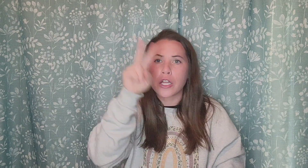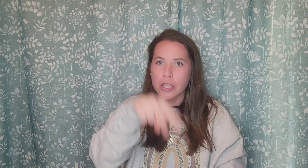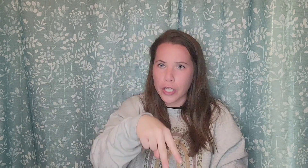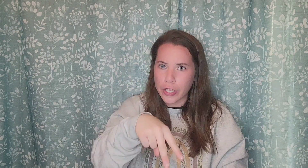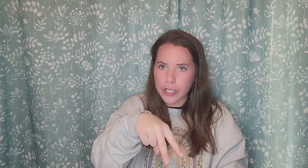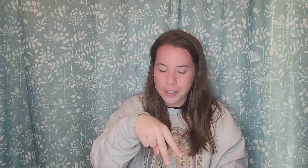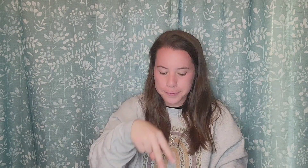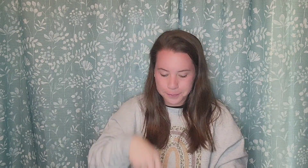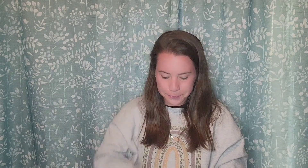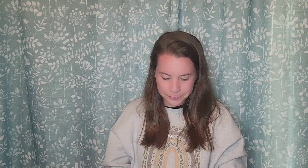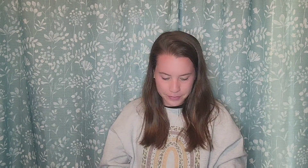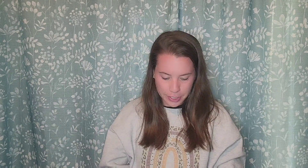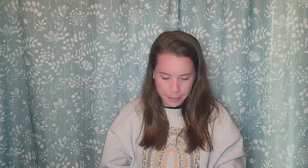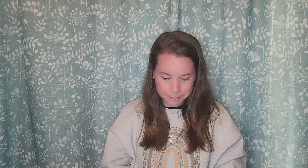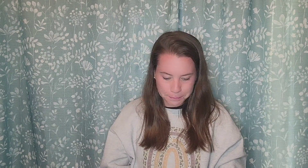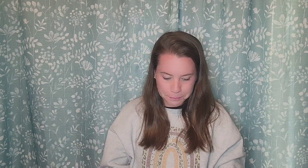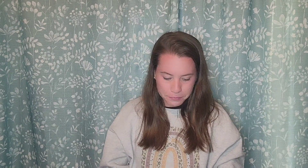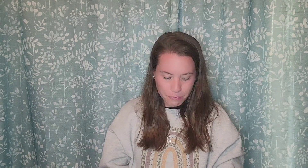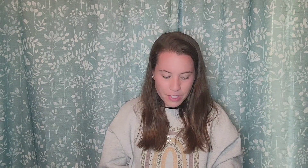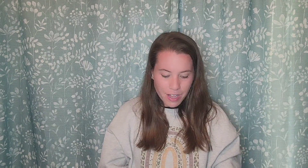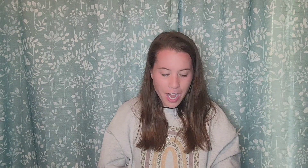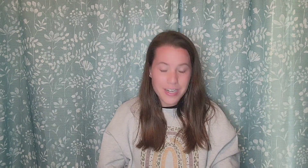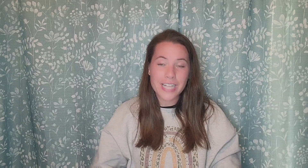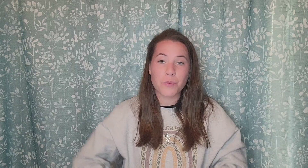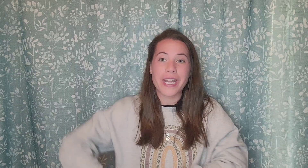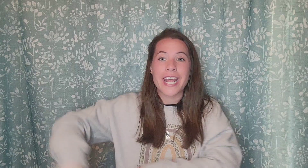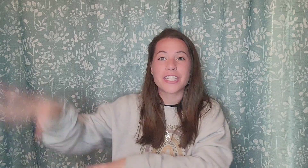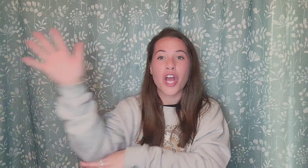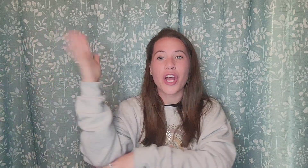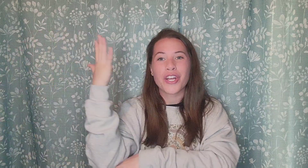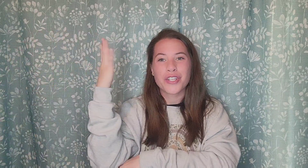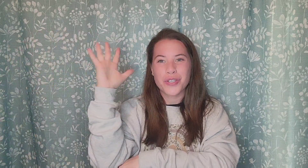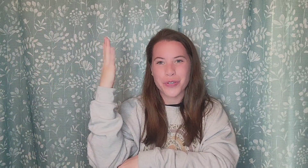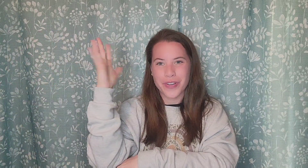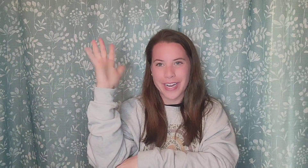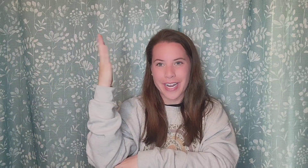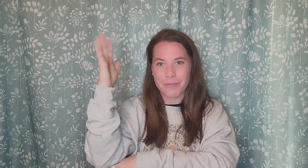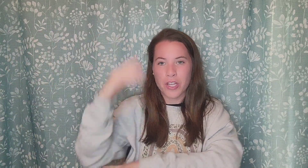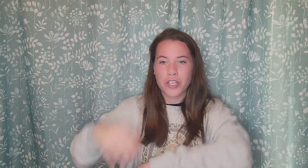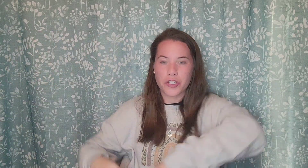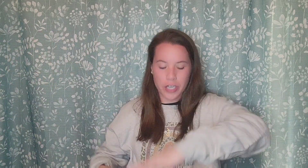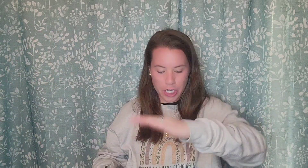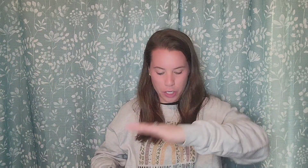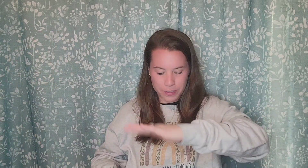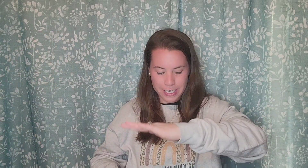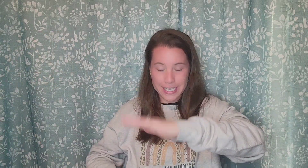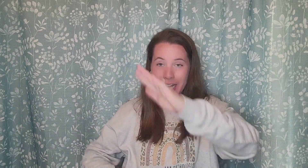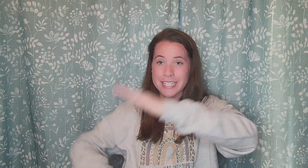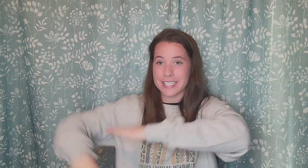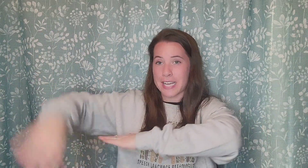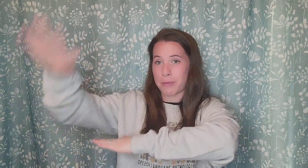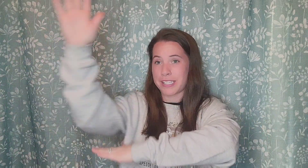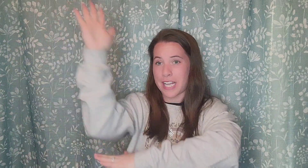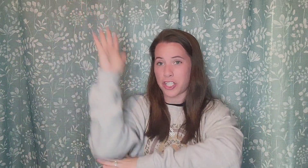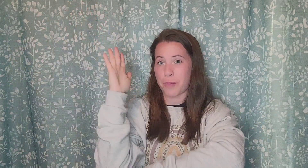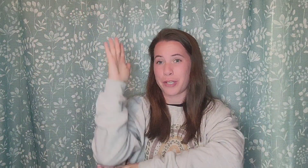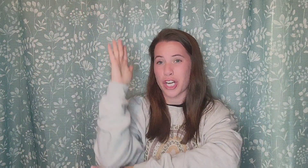Look. Very good. Our next one is tree. So you're gonna use this hand as a stabilization. Put your